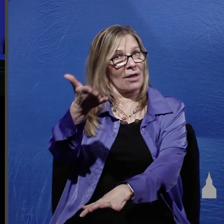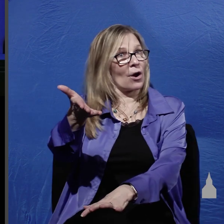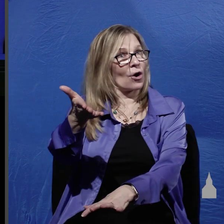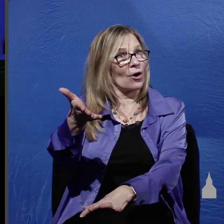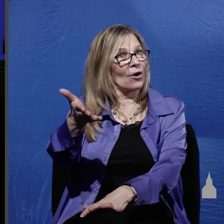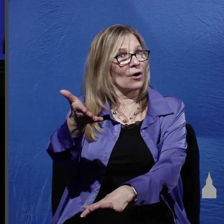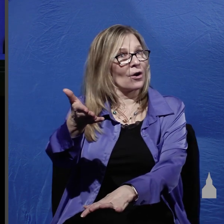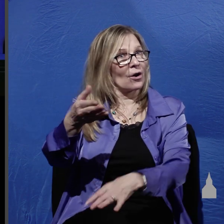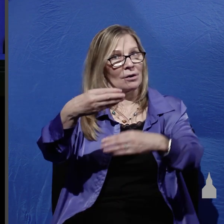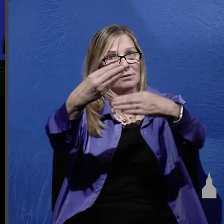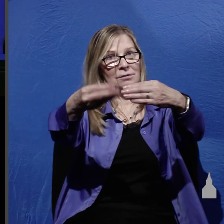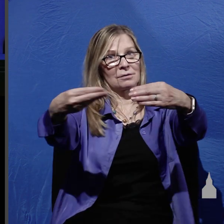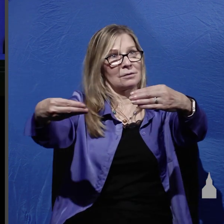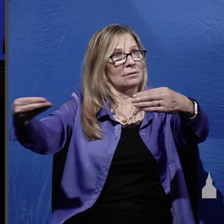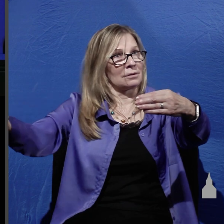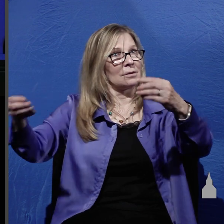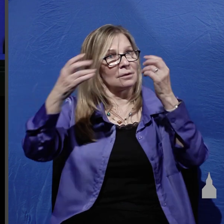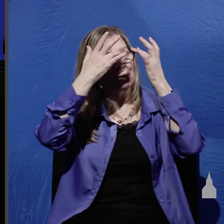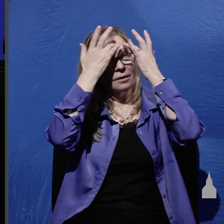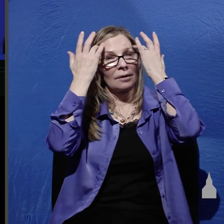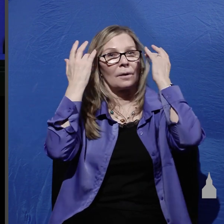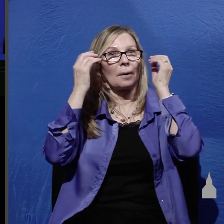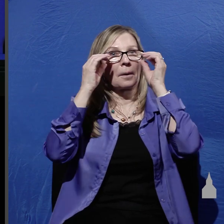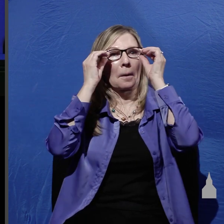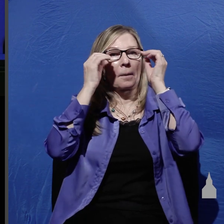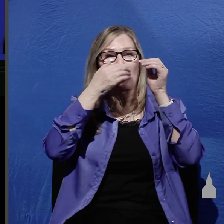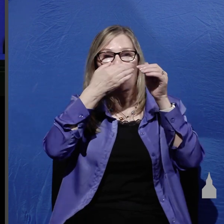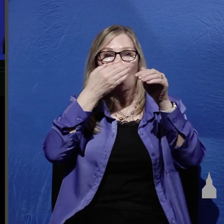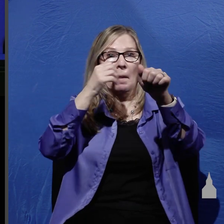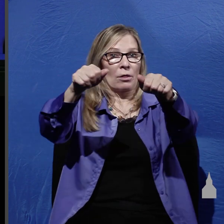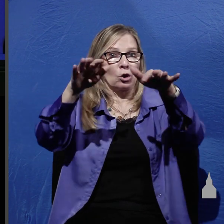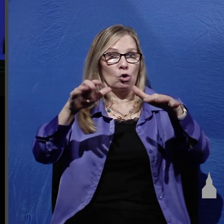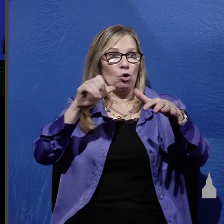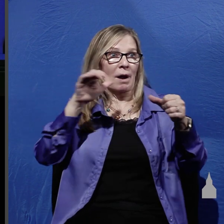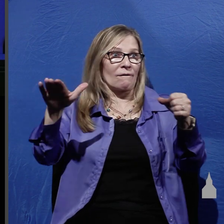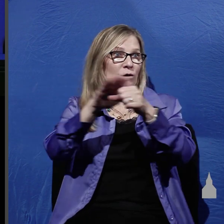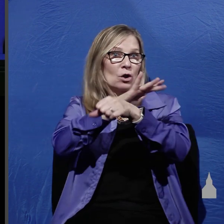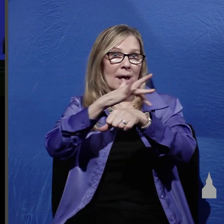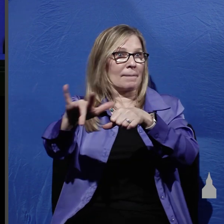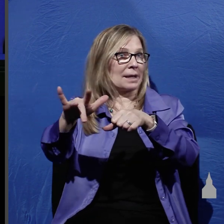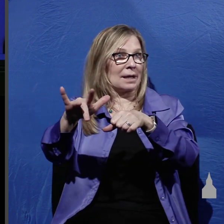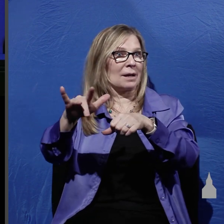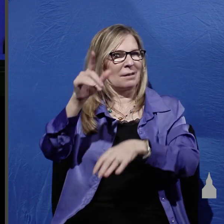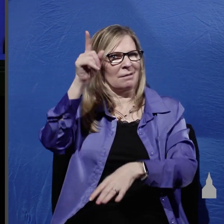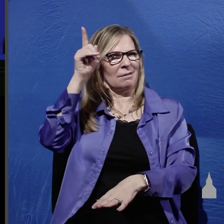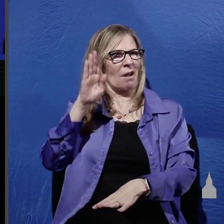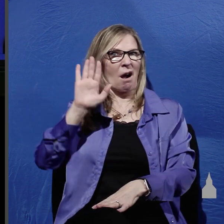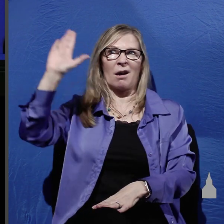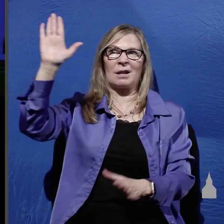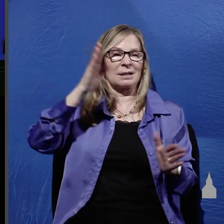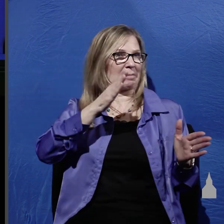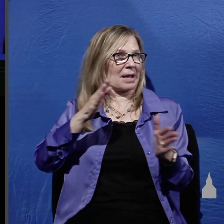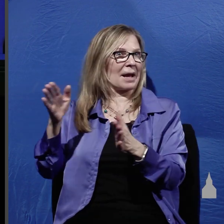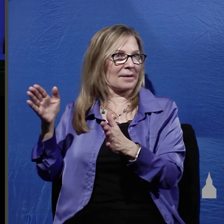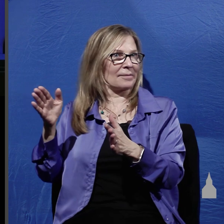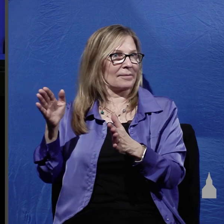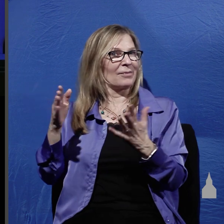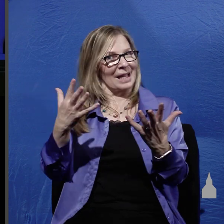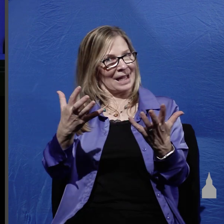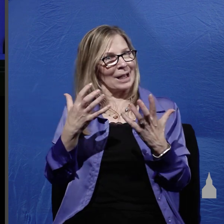but thank God the tomb wasn't completely empty because God planned it that way you see he wanted these two men